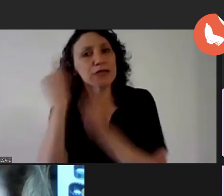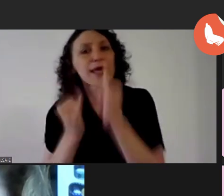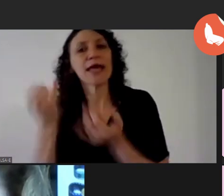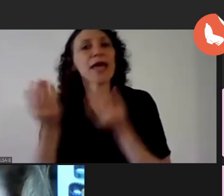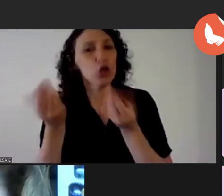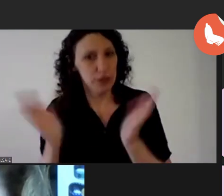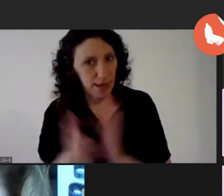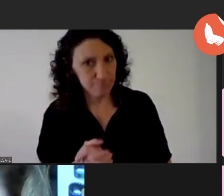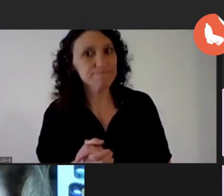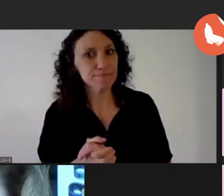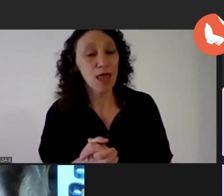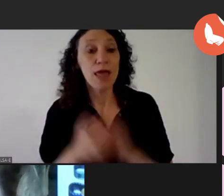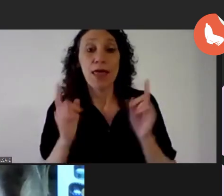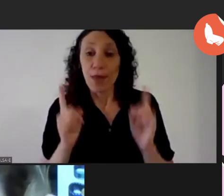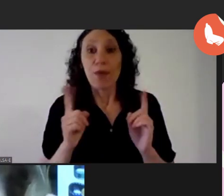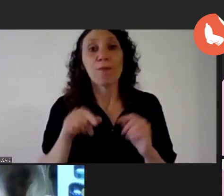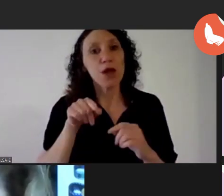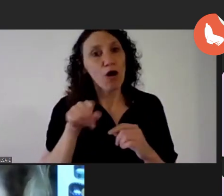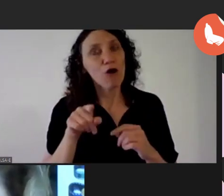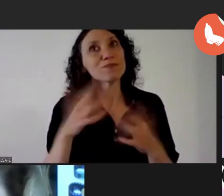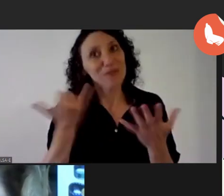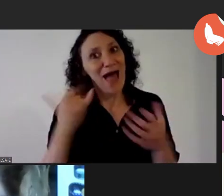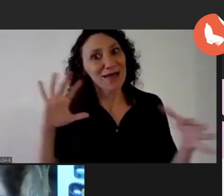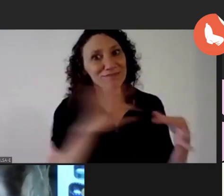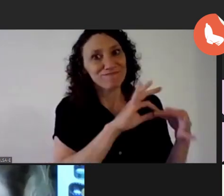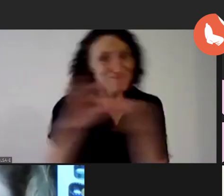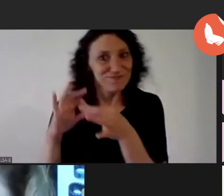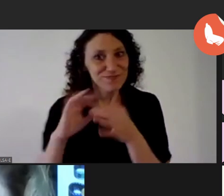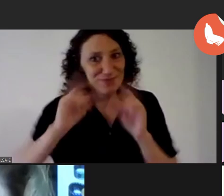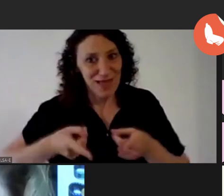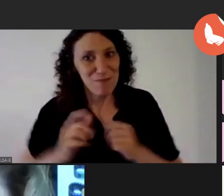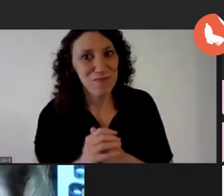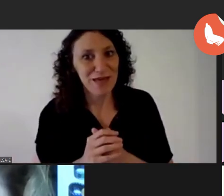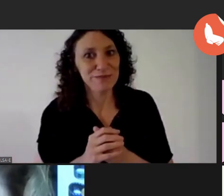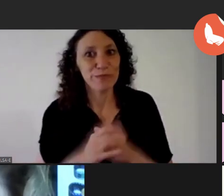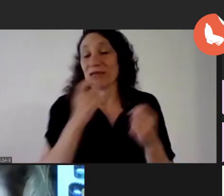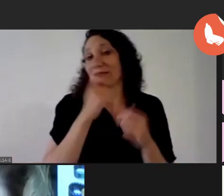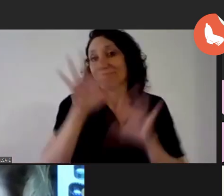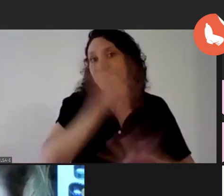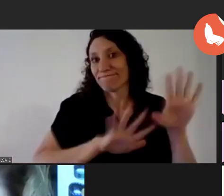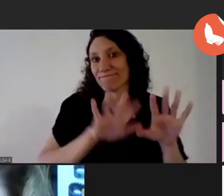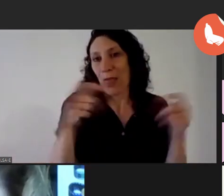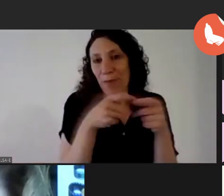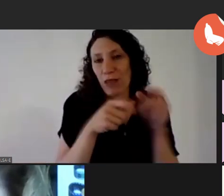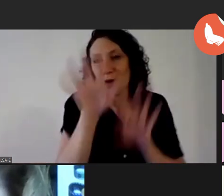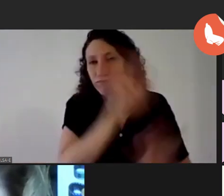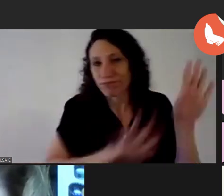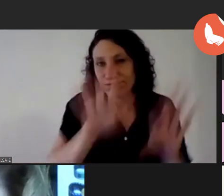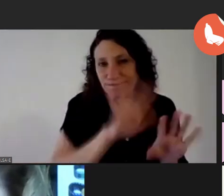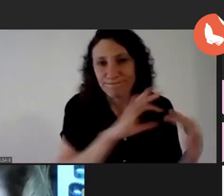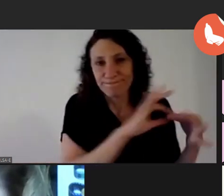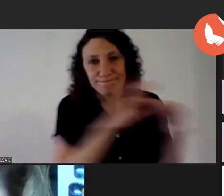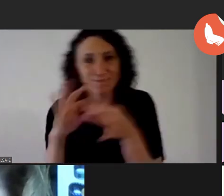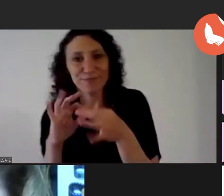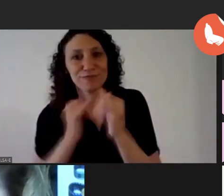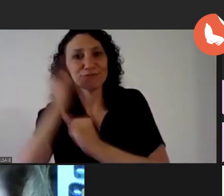what to narrate but there is a place where both things intertwine because in the same way you make